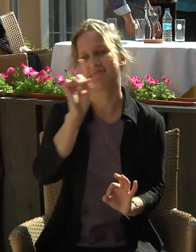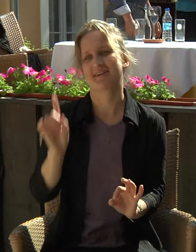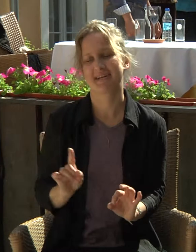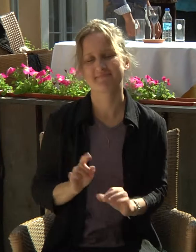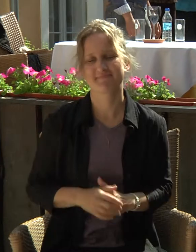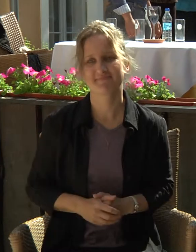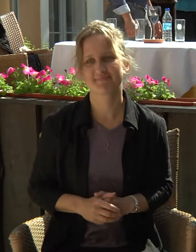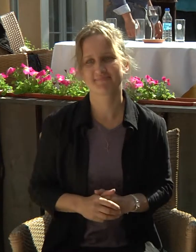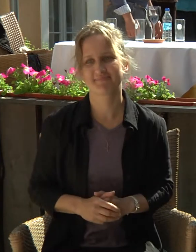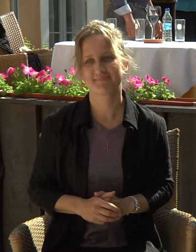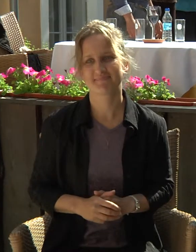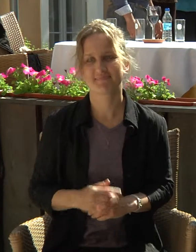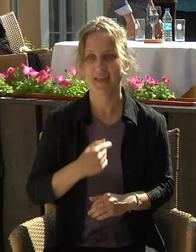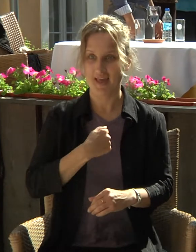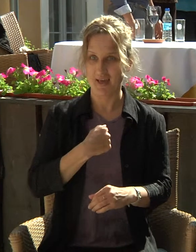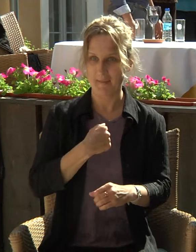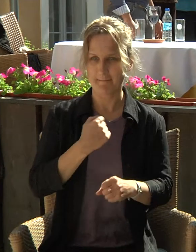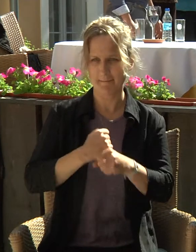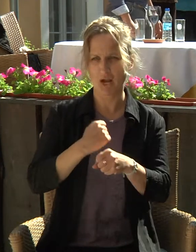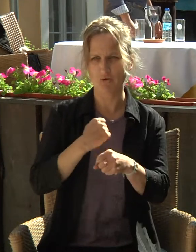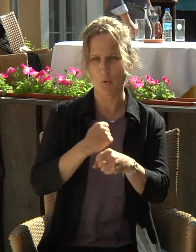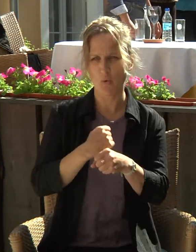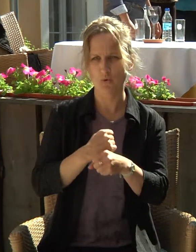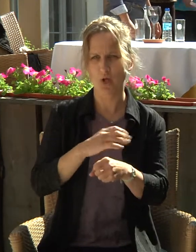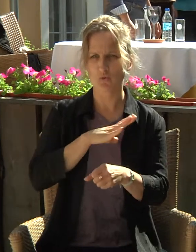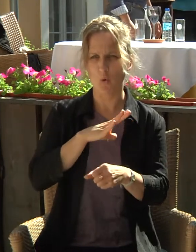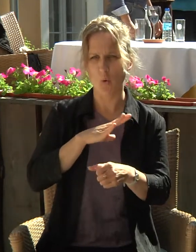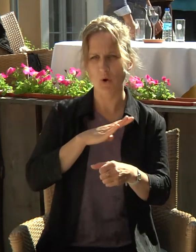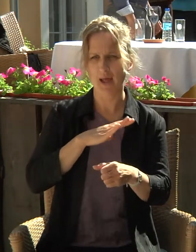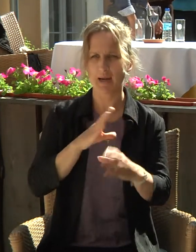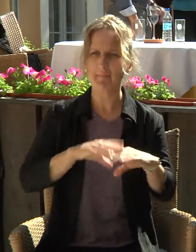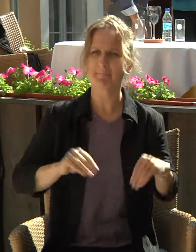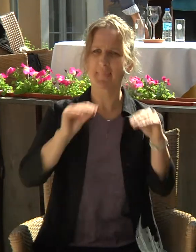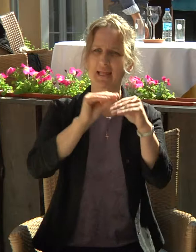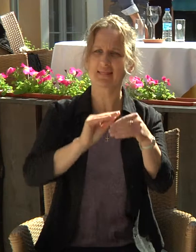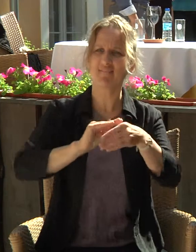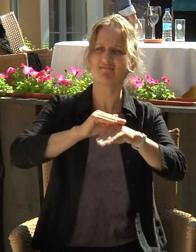I have worked with the British Foreign Service for nearly 20 years